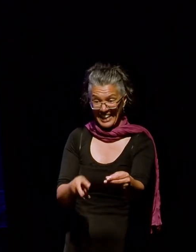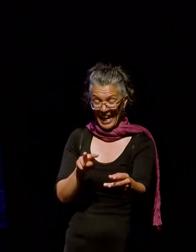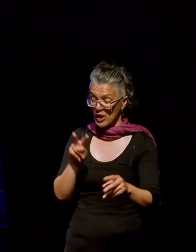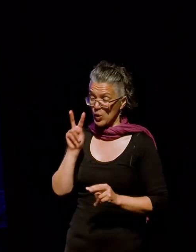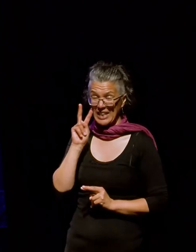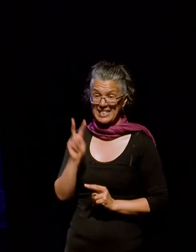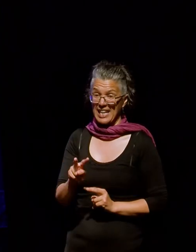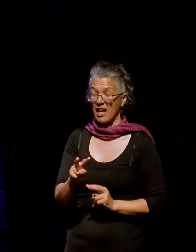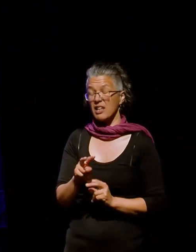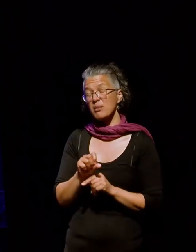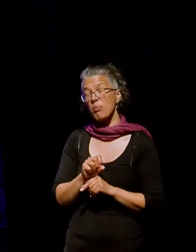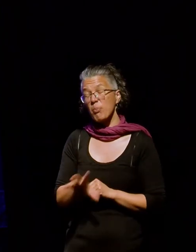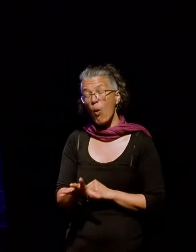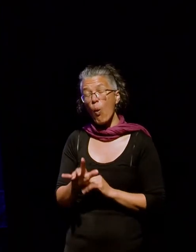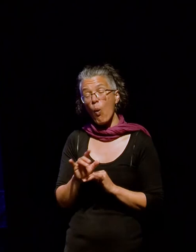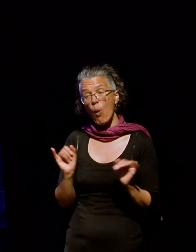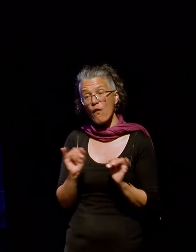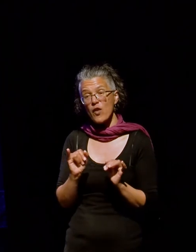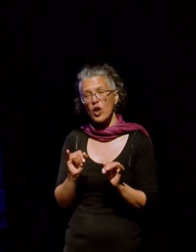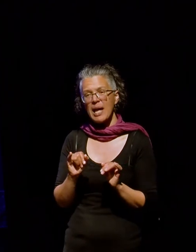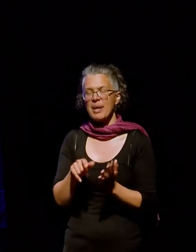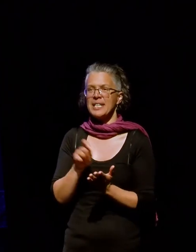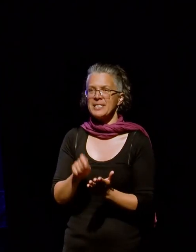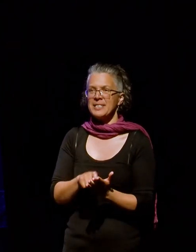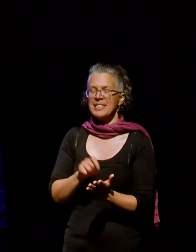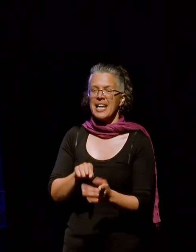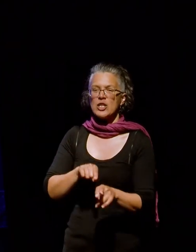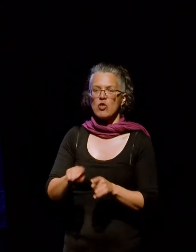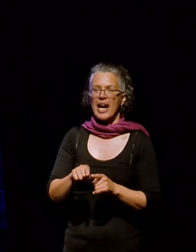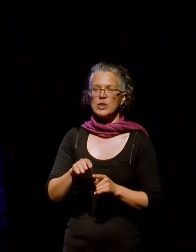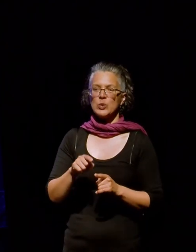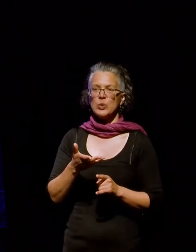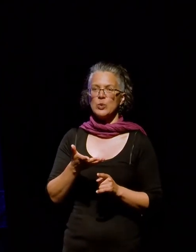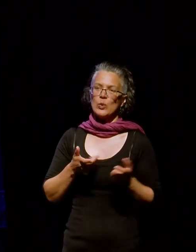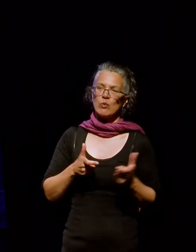awful it is for this guy. But he's trying not to convey all of that to the people back at home.